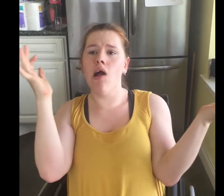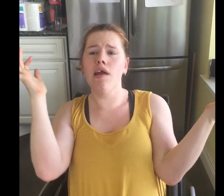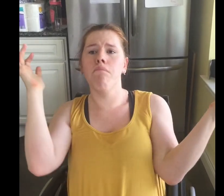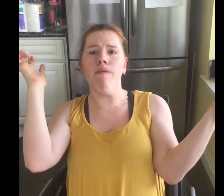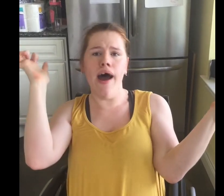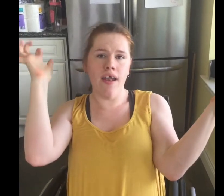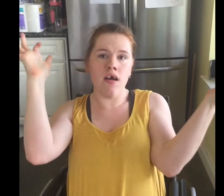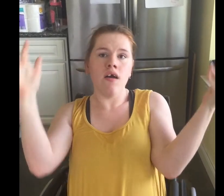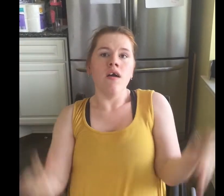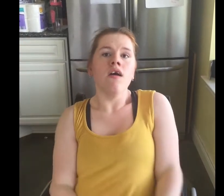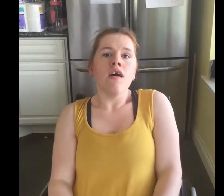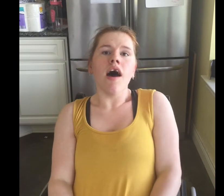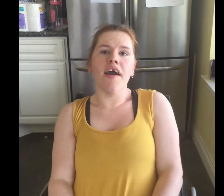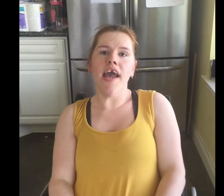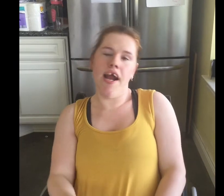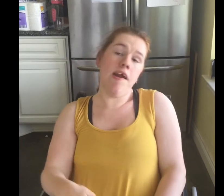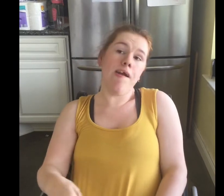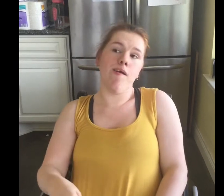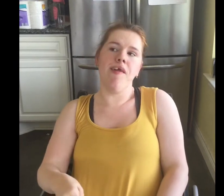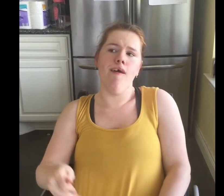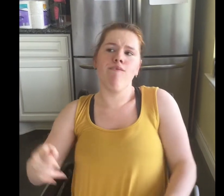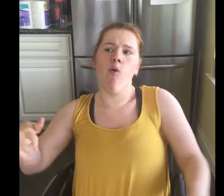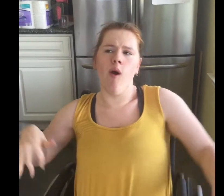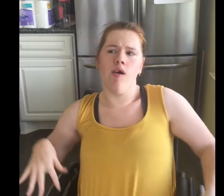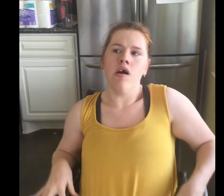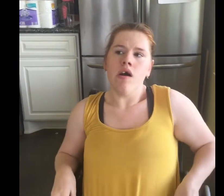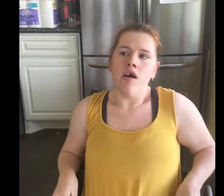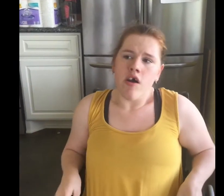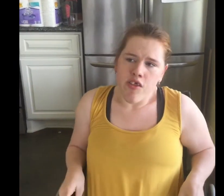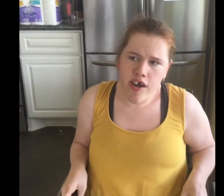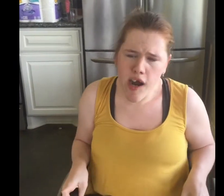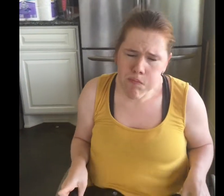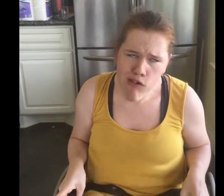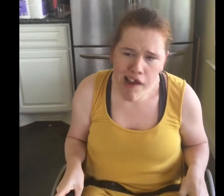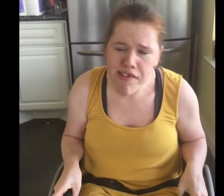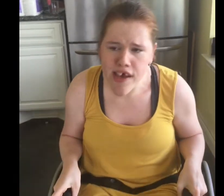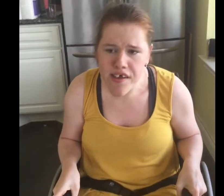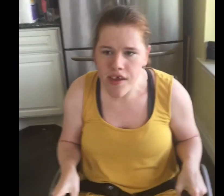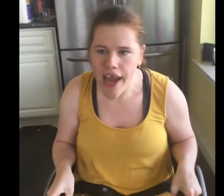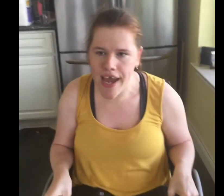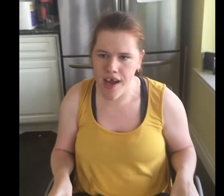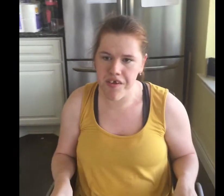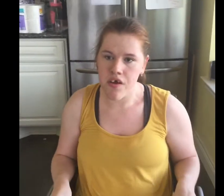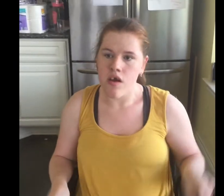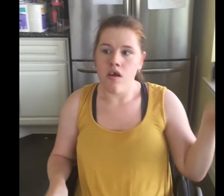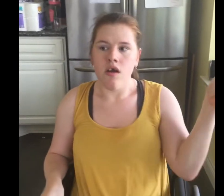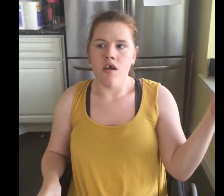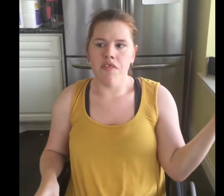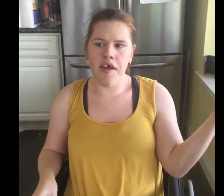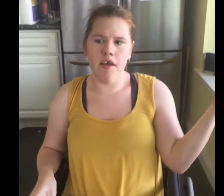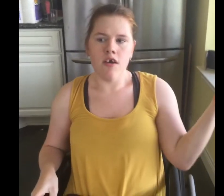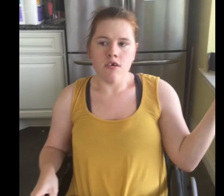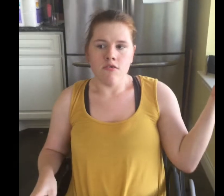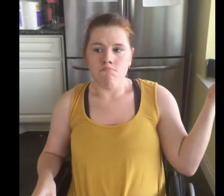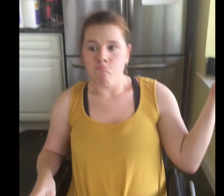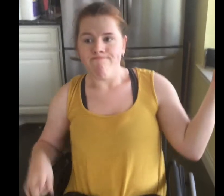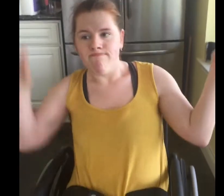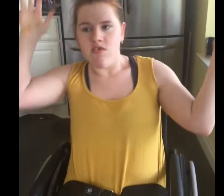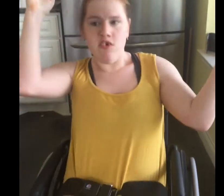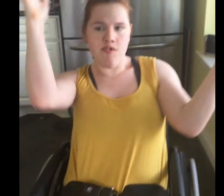deli but again you're there for the good prices and the just